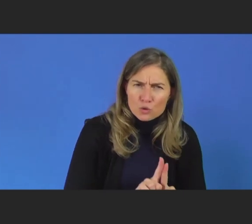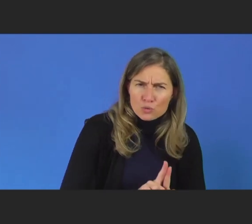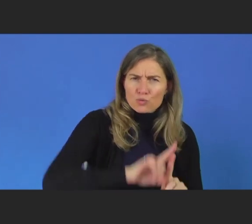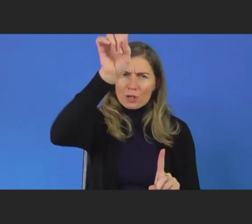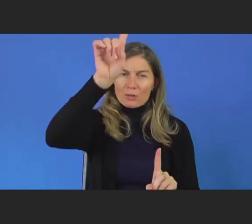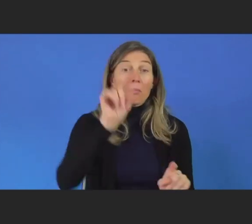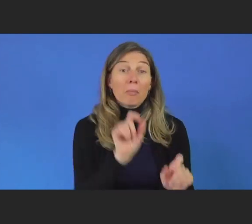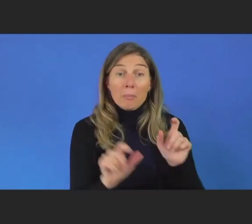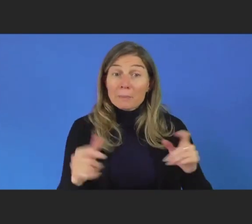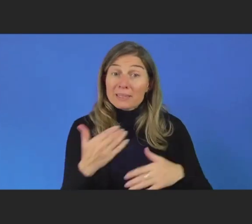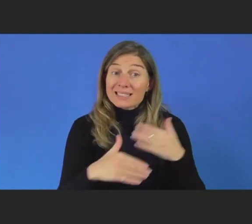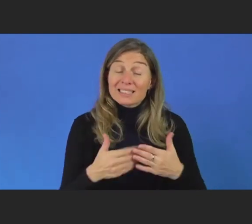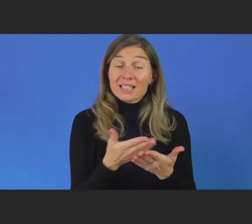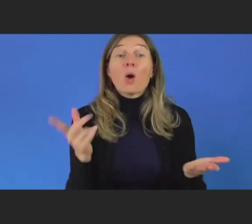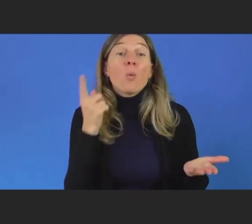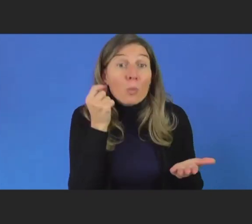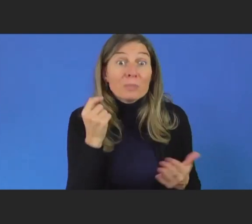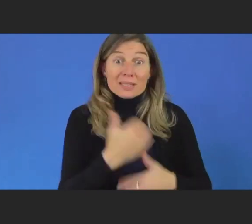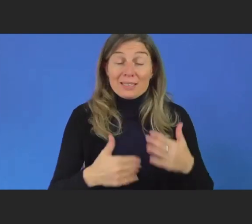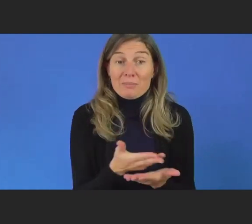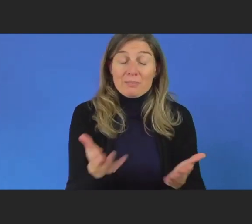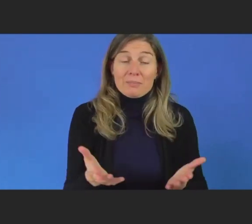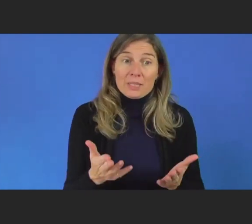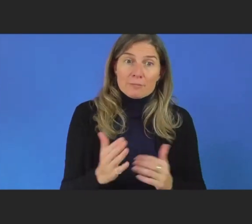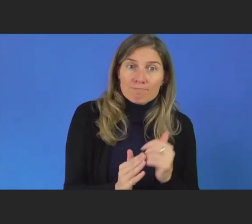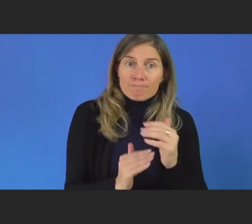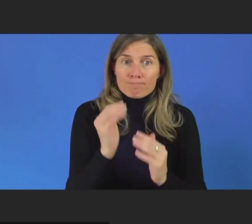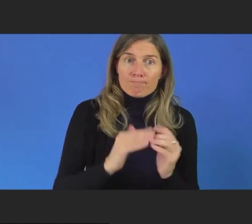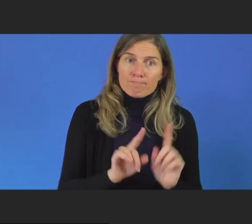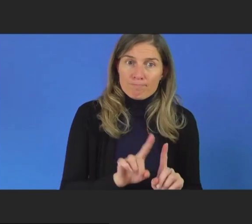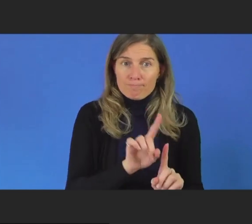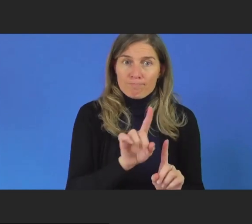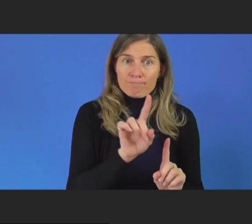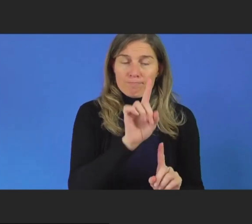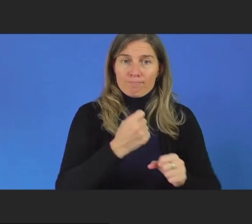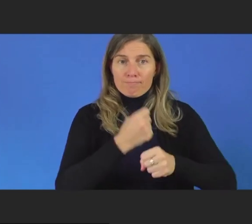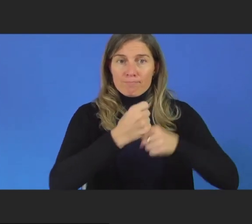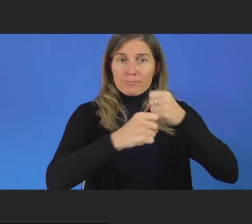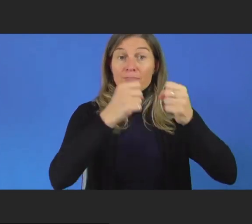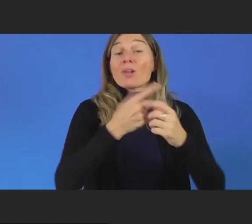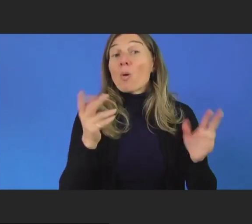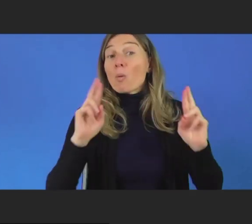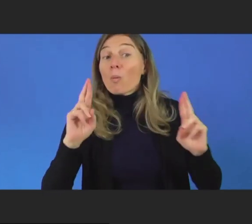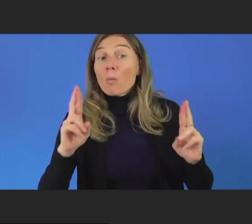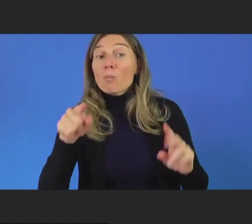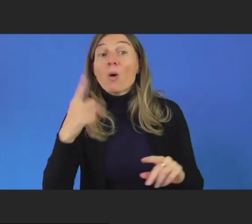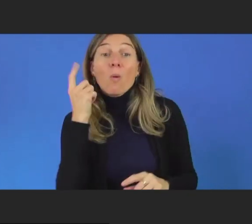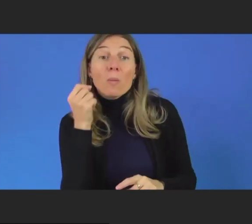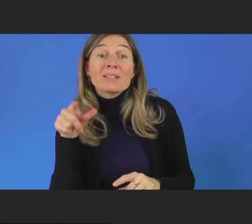maybe in future there will be some women with disabilities from Australia,